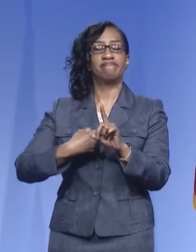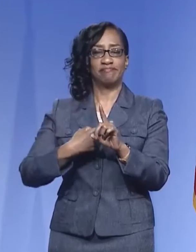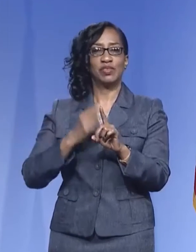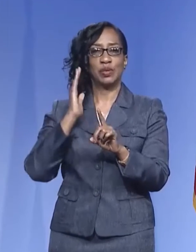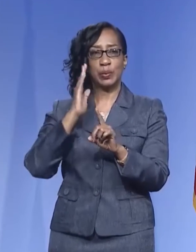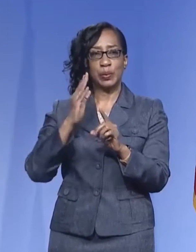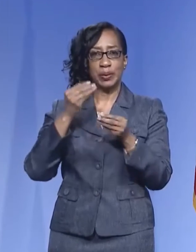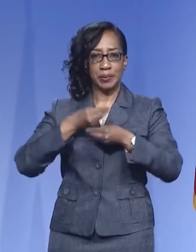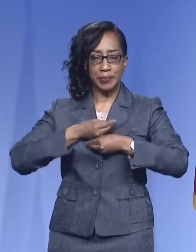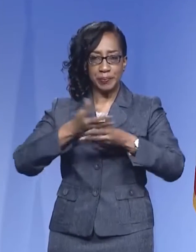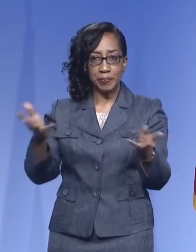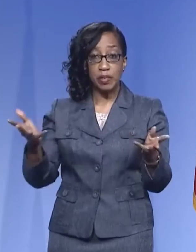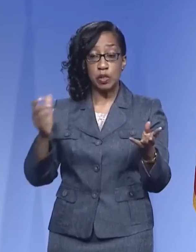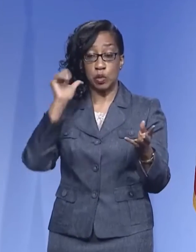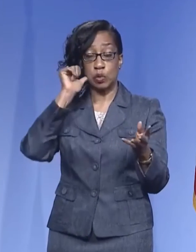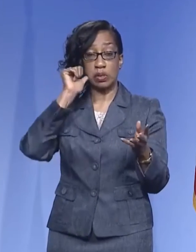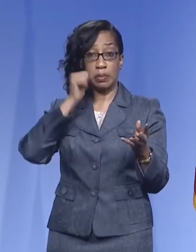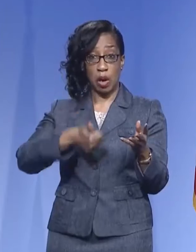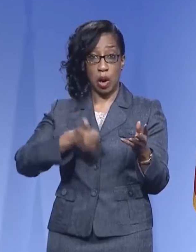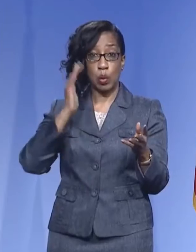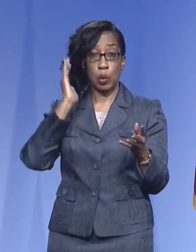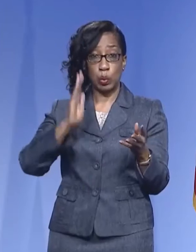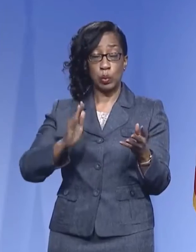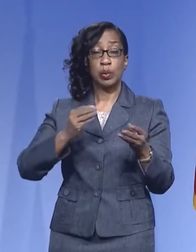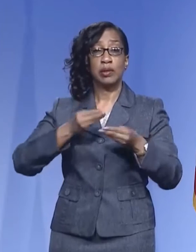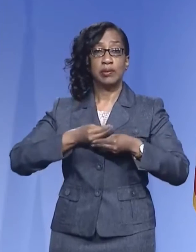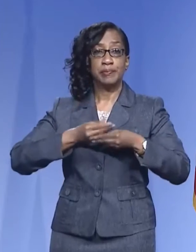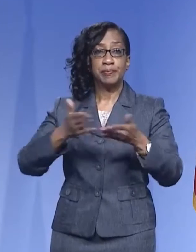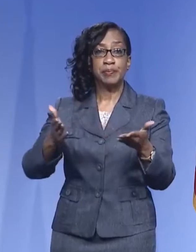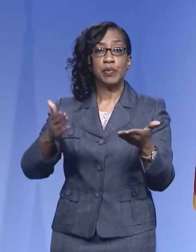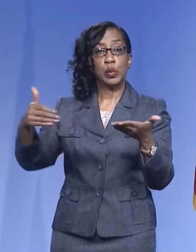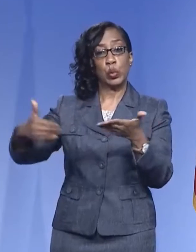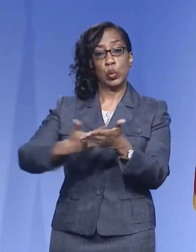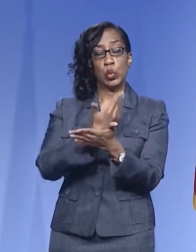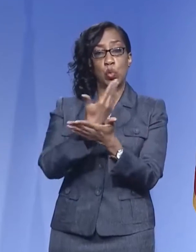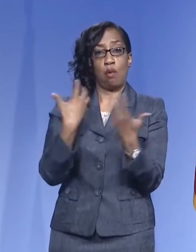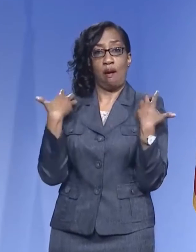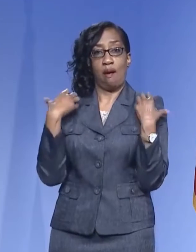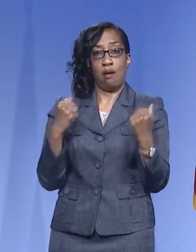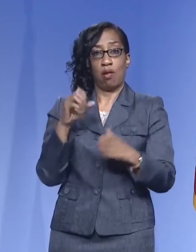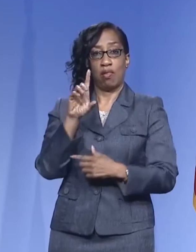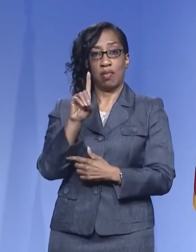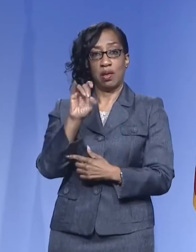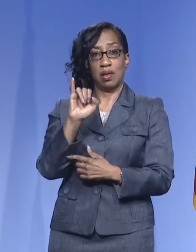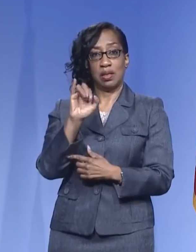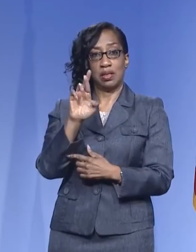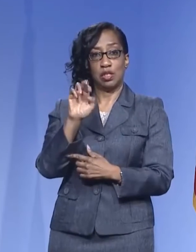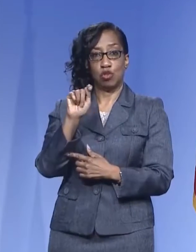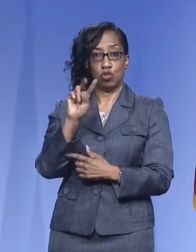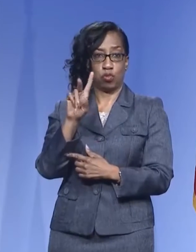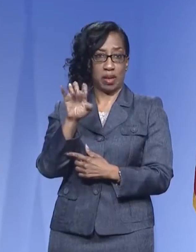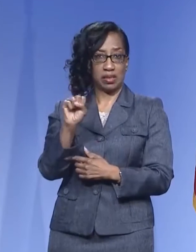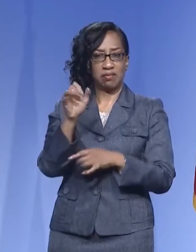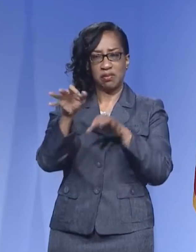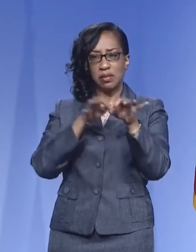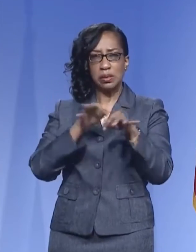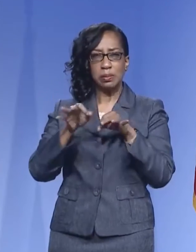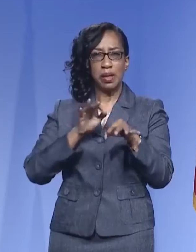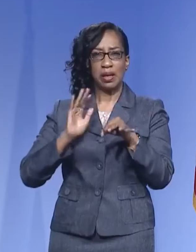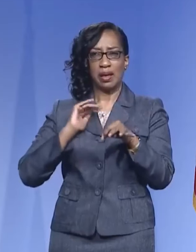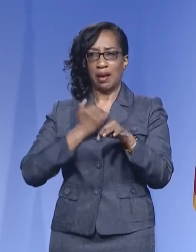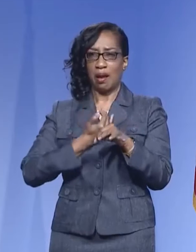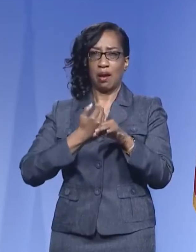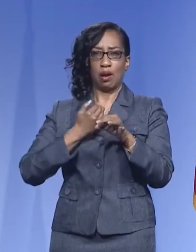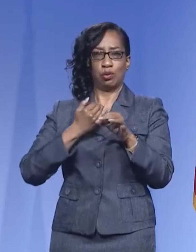is scheduled to be released tomorrow and that last health directive promised a shift in